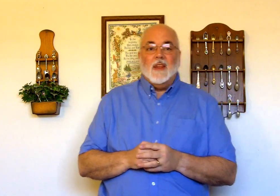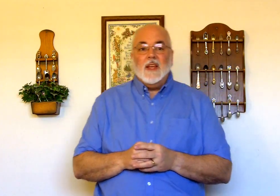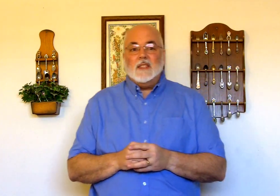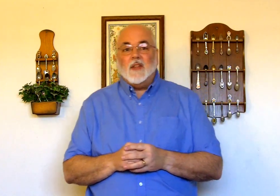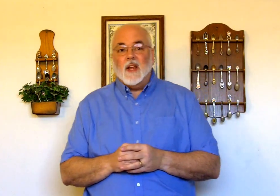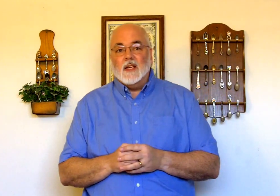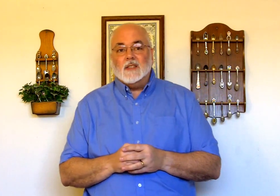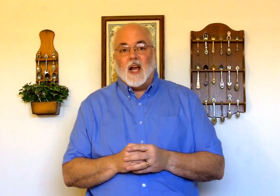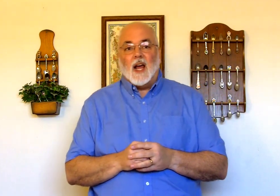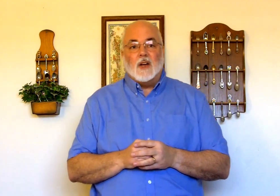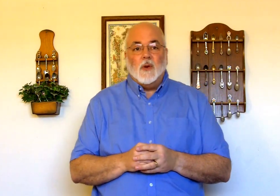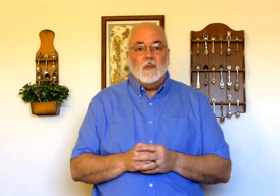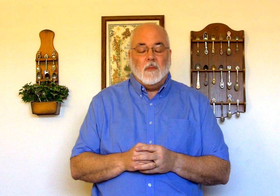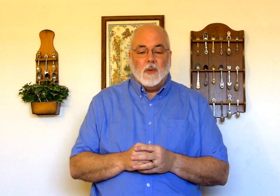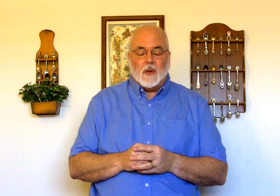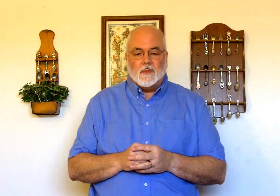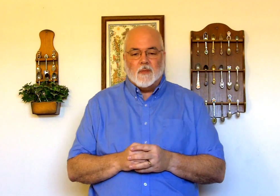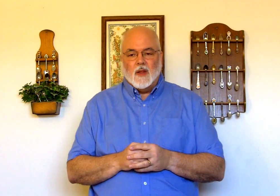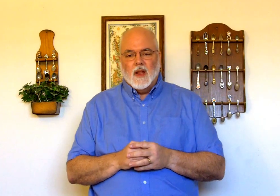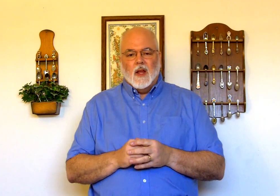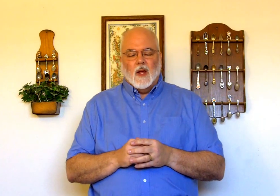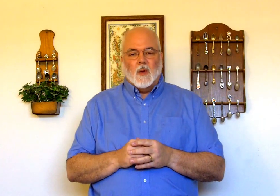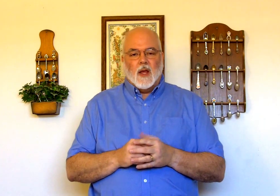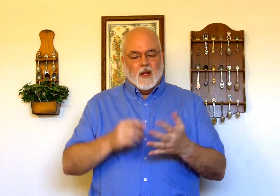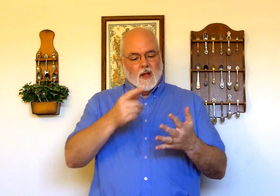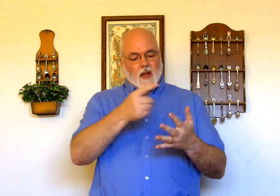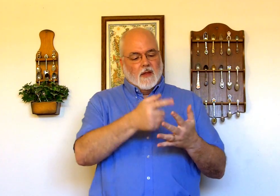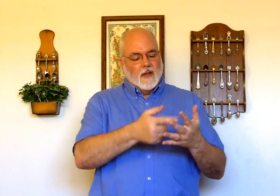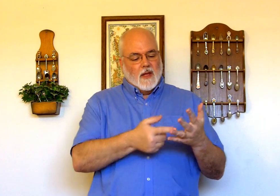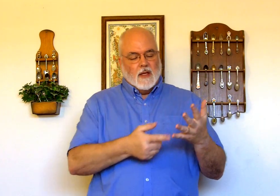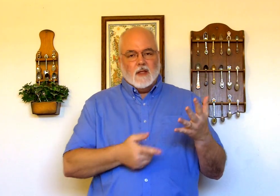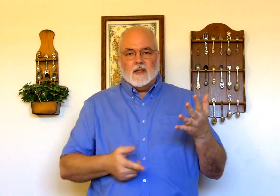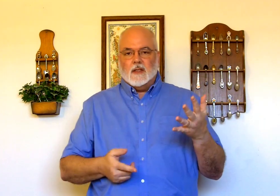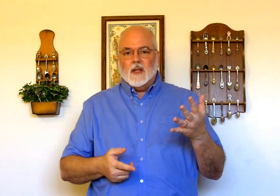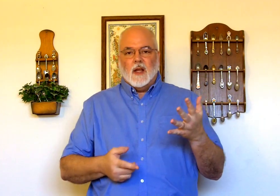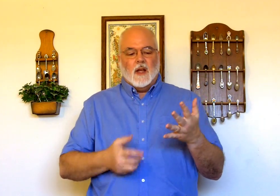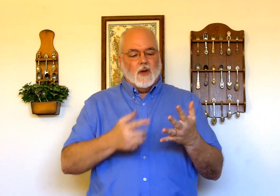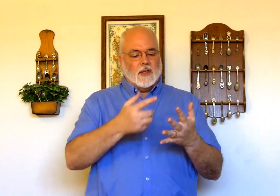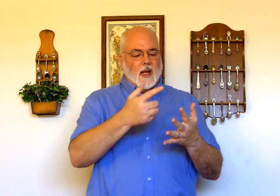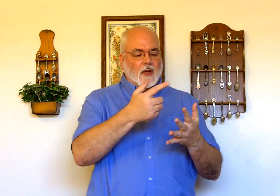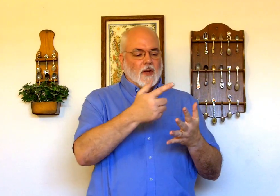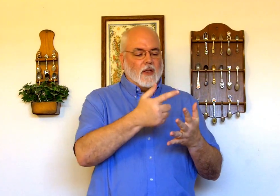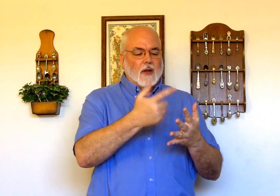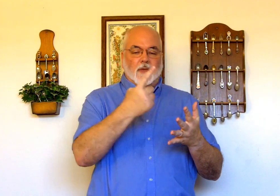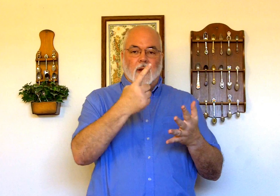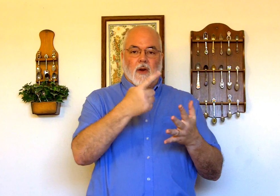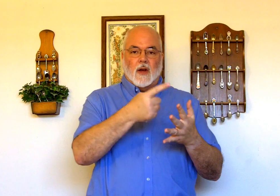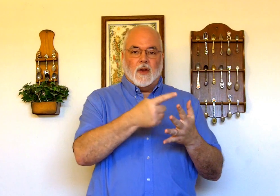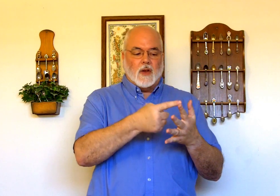These things I remember. Okay. These. And you just take your finger and you just